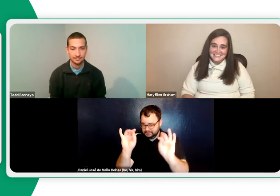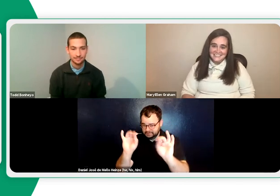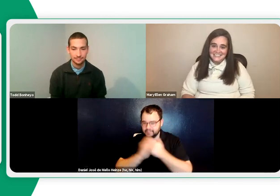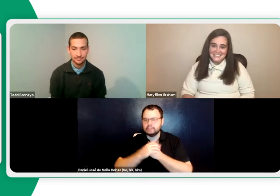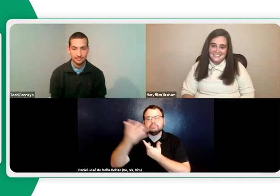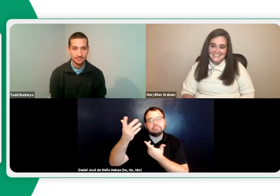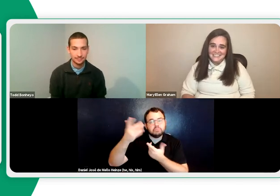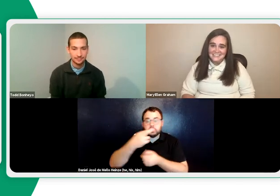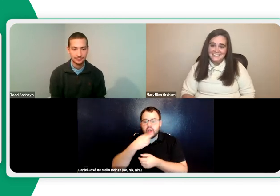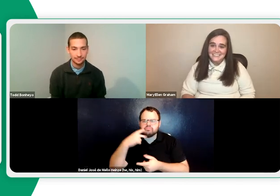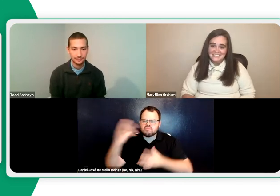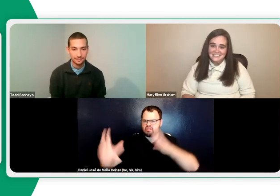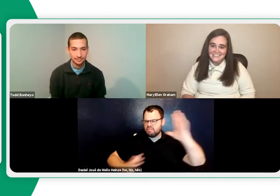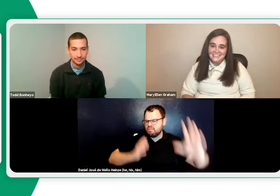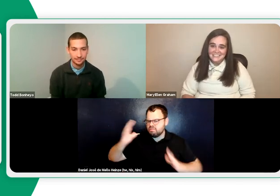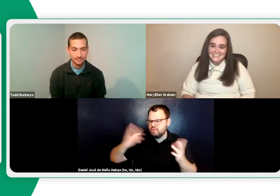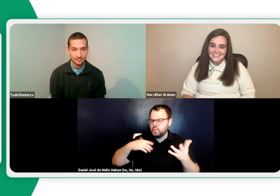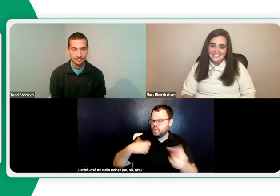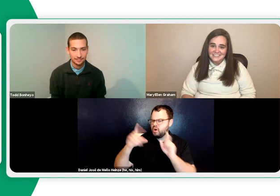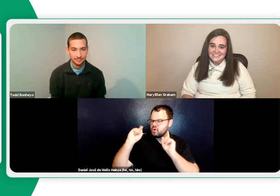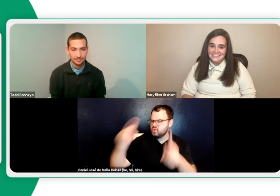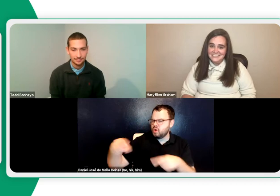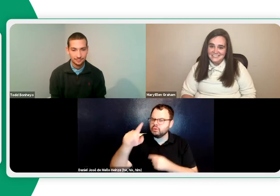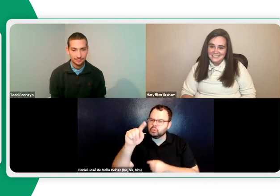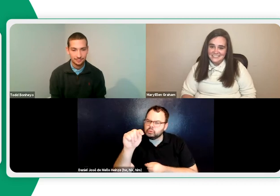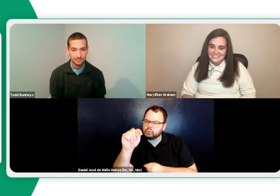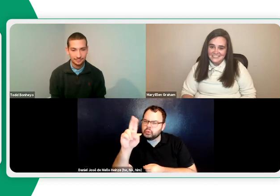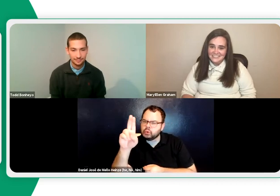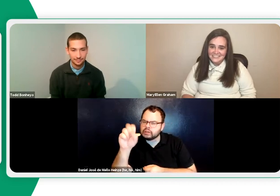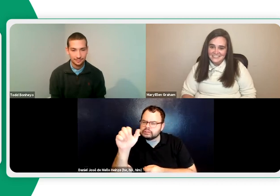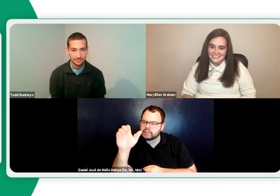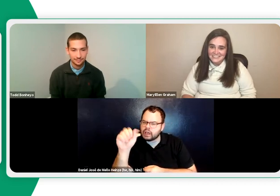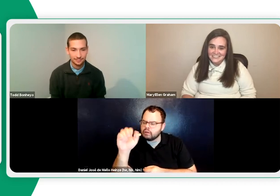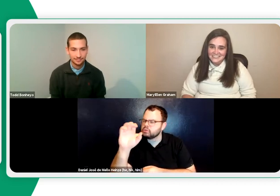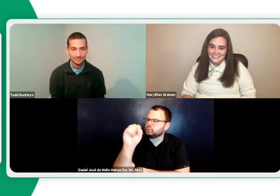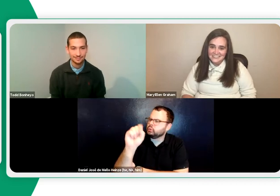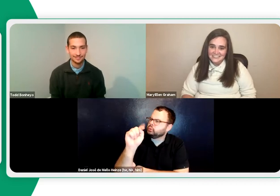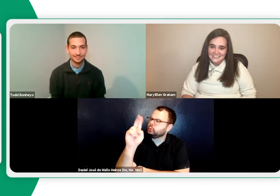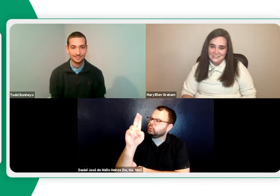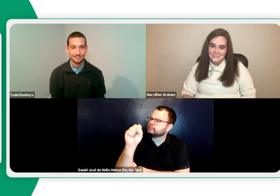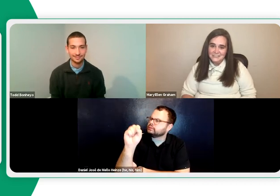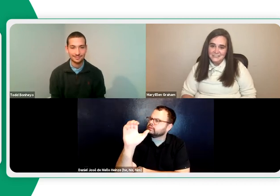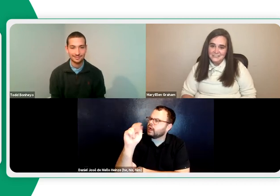can find your salary and what your monthly payment for your car would be. Some people say, oh, I want to go to